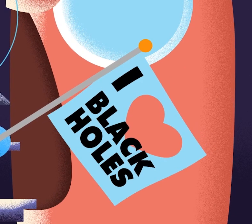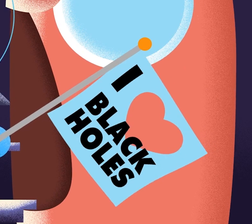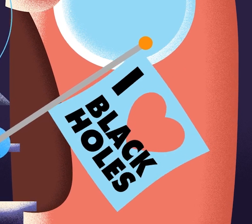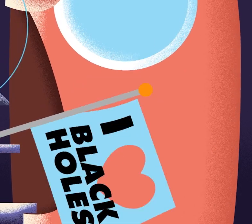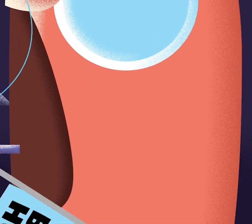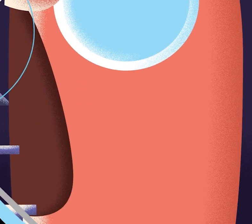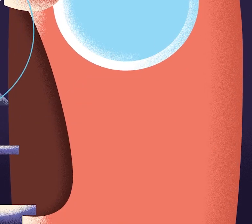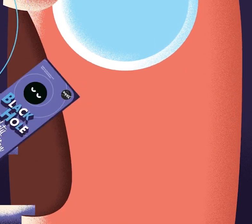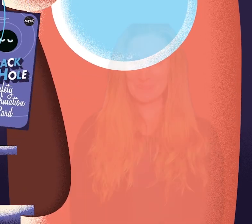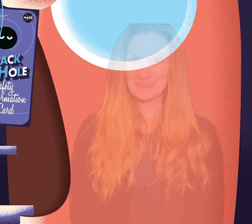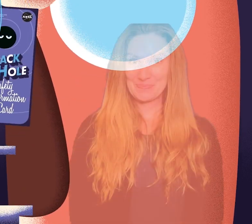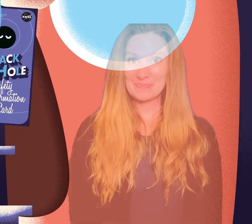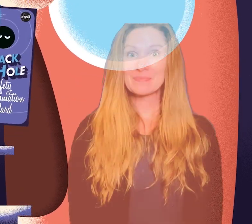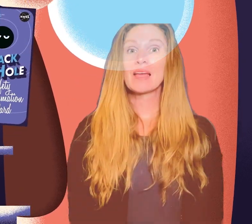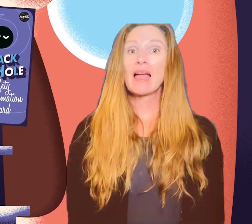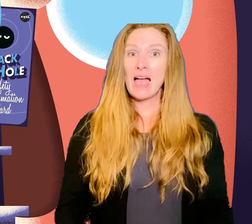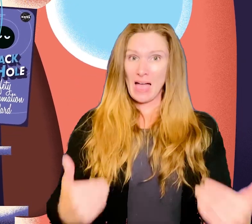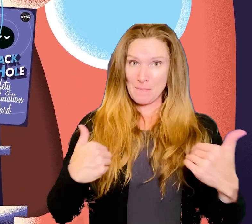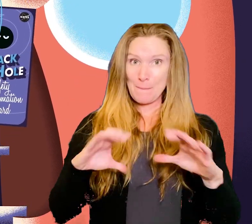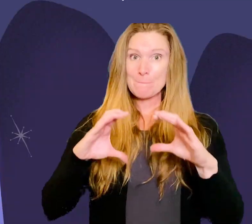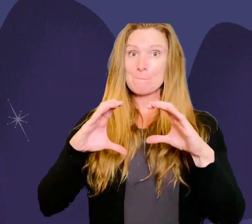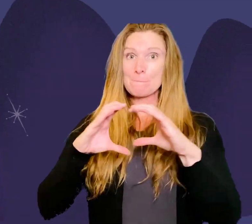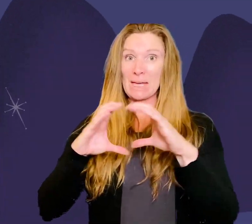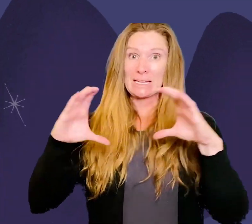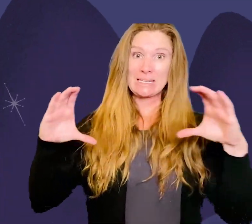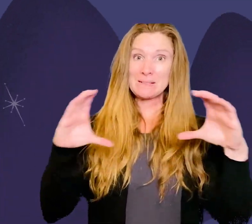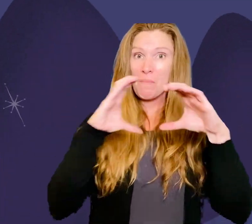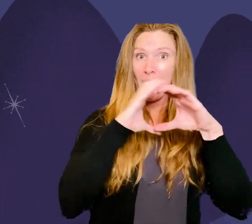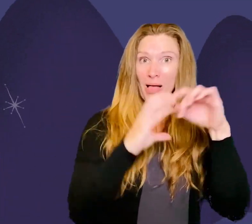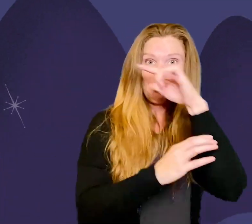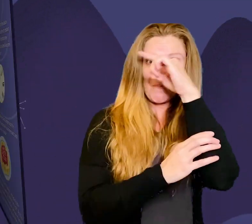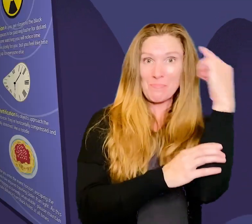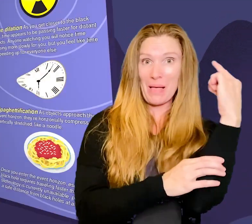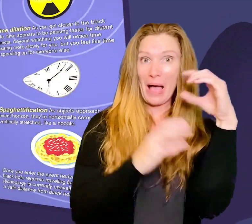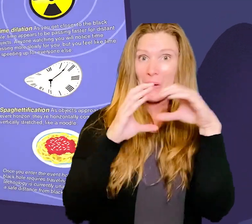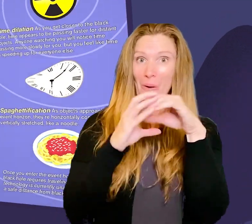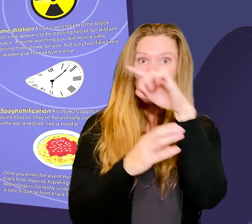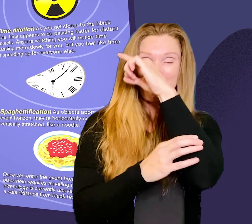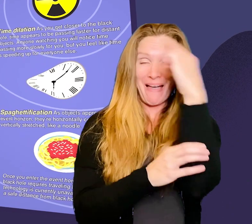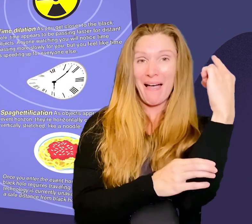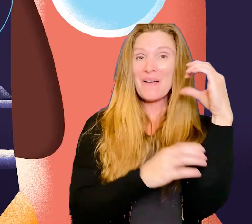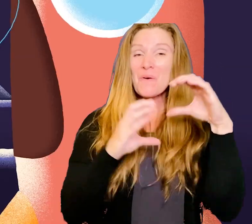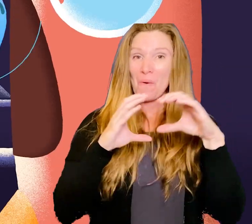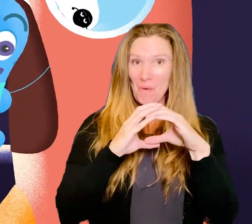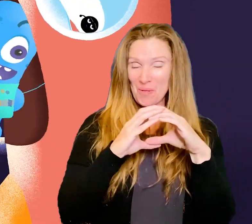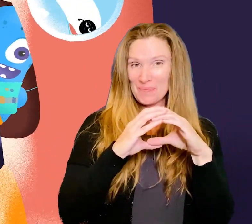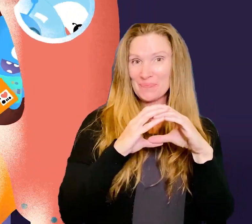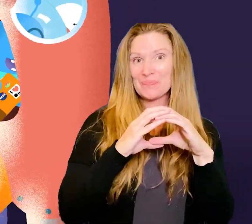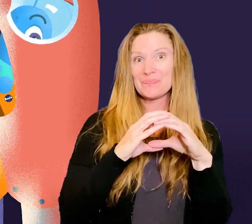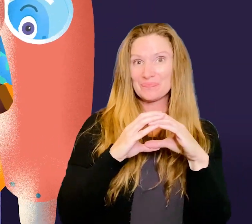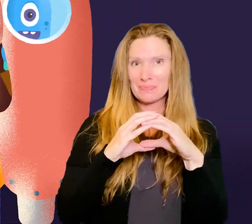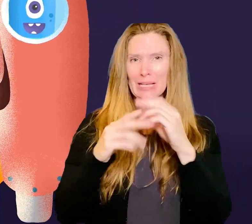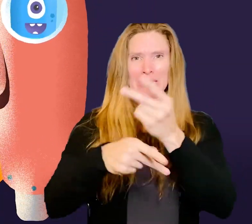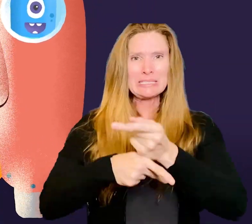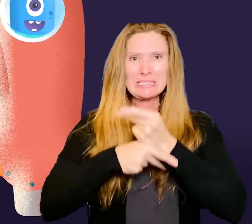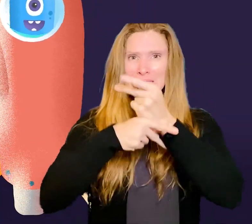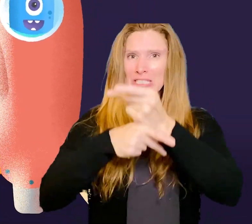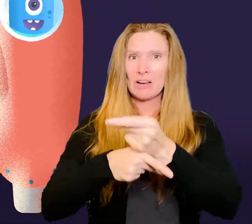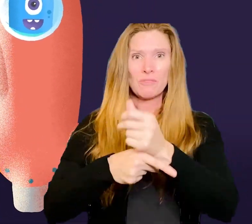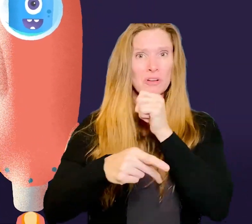come big and small, black hole, black hole They have a in goes